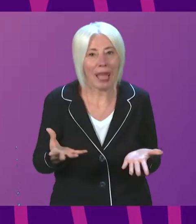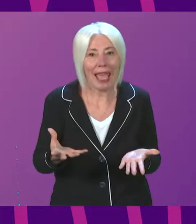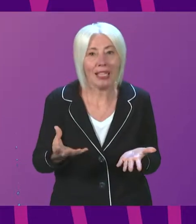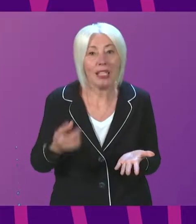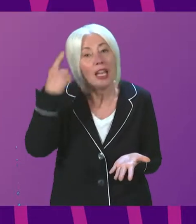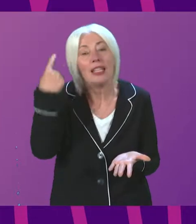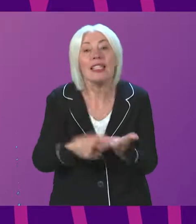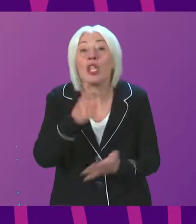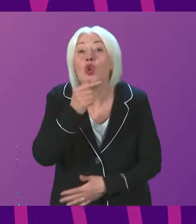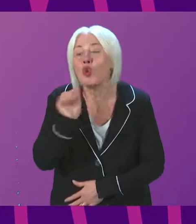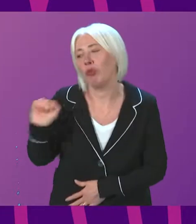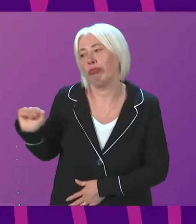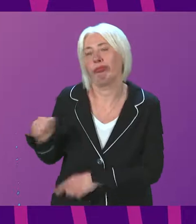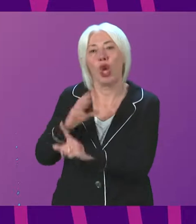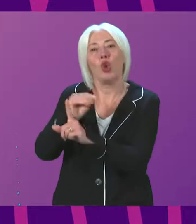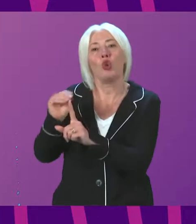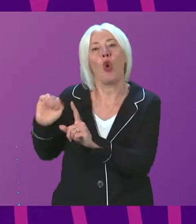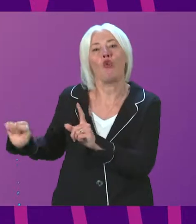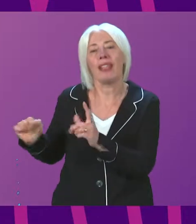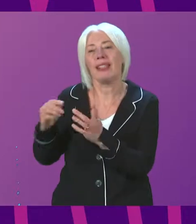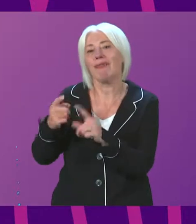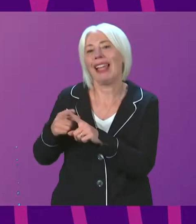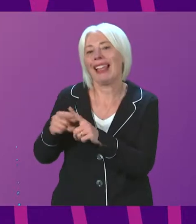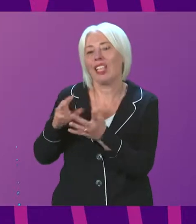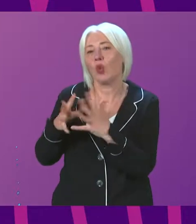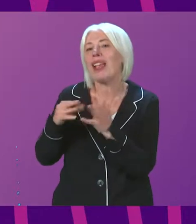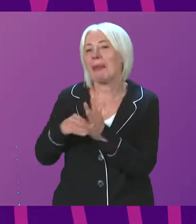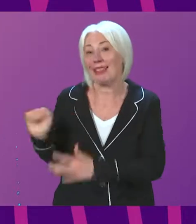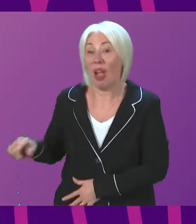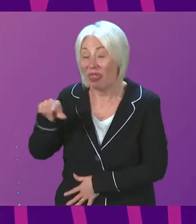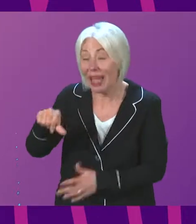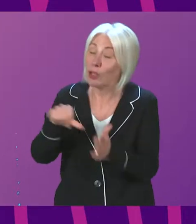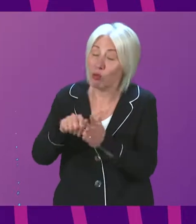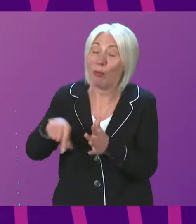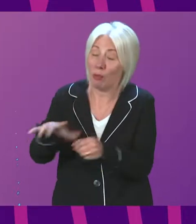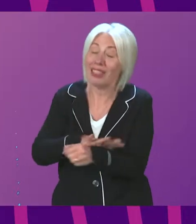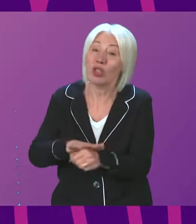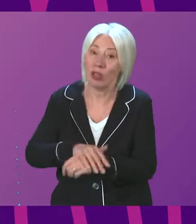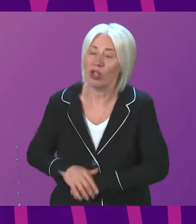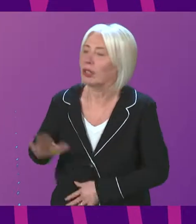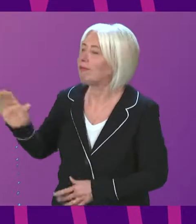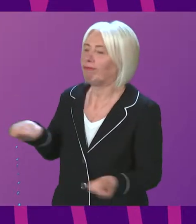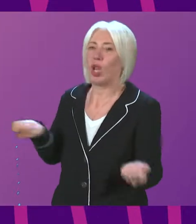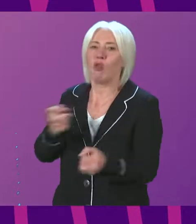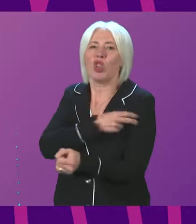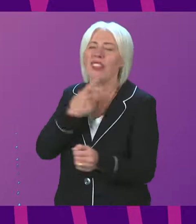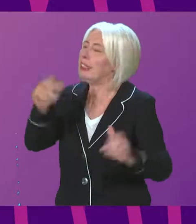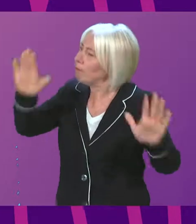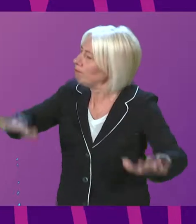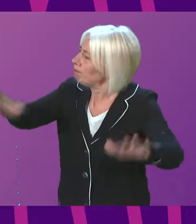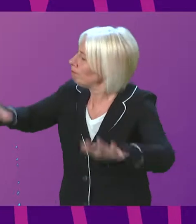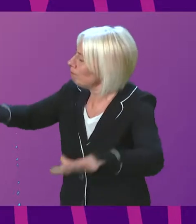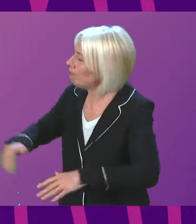decided by Tories at Westminster. That's what's wrong with the situation. This year... Thank you. Thank you, members.